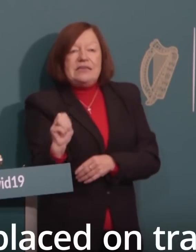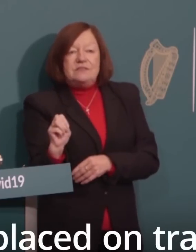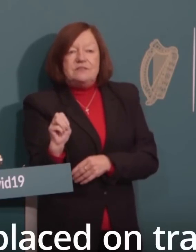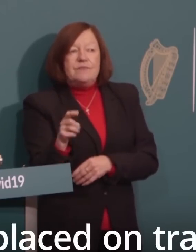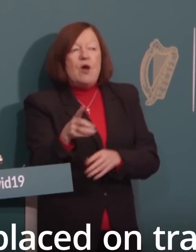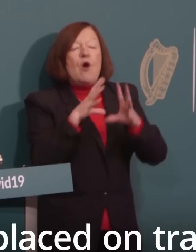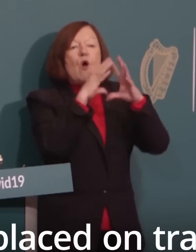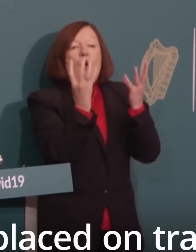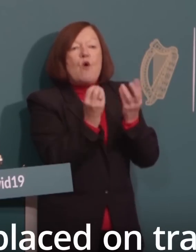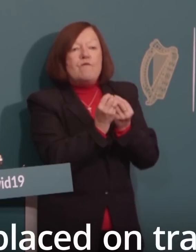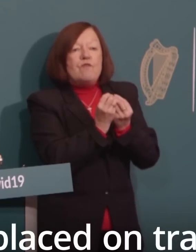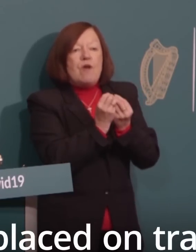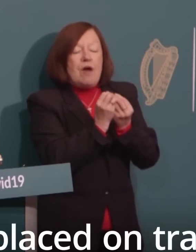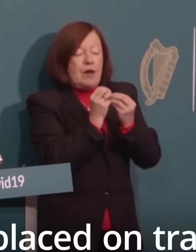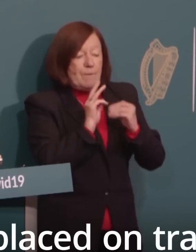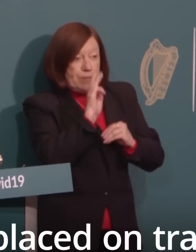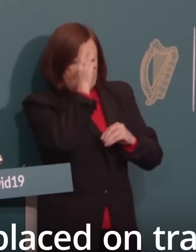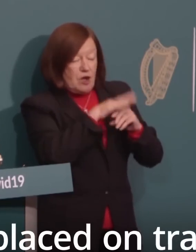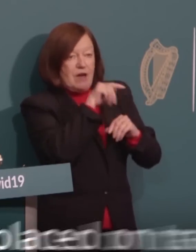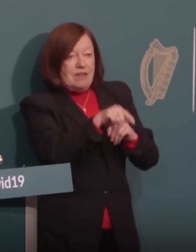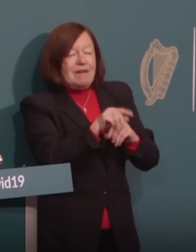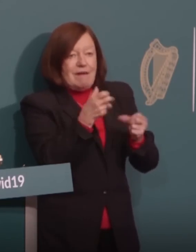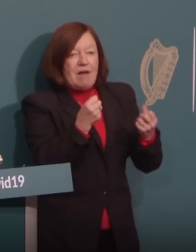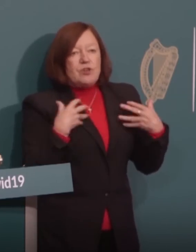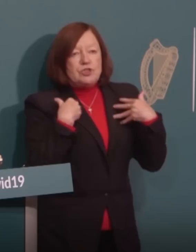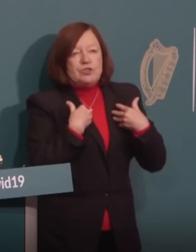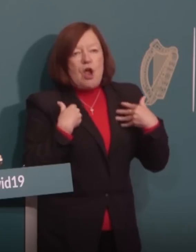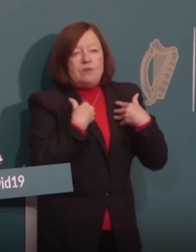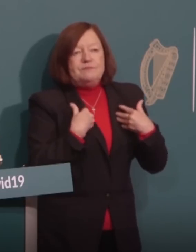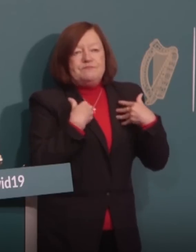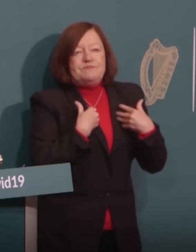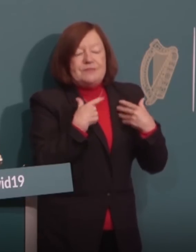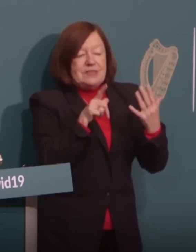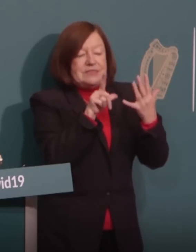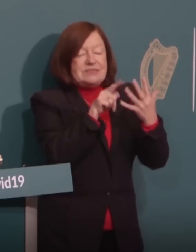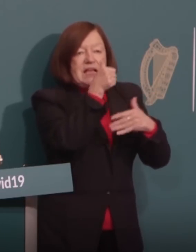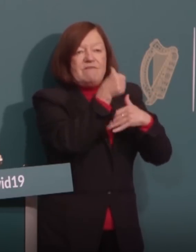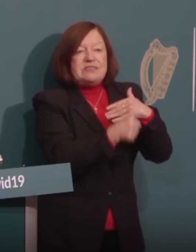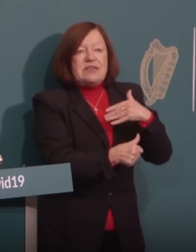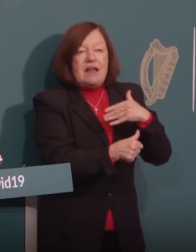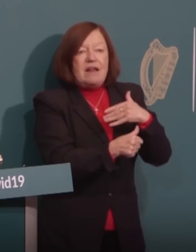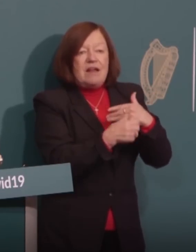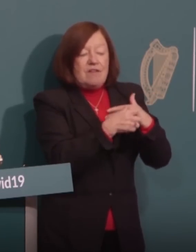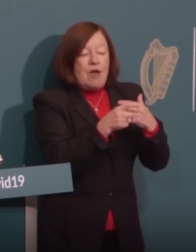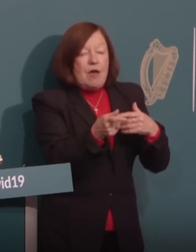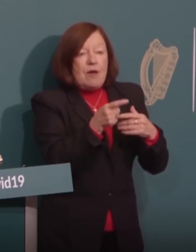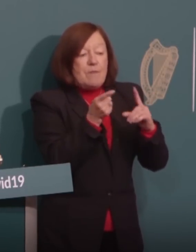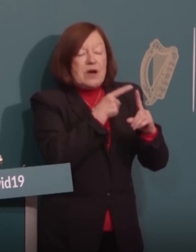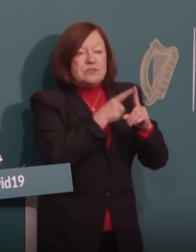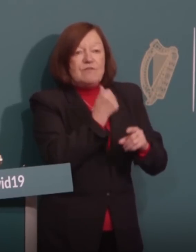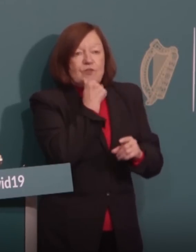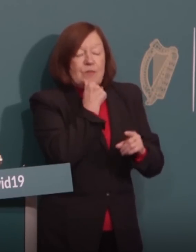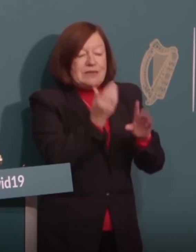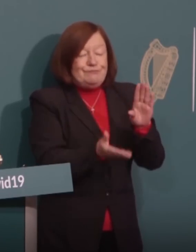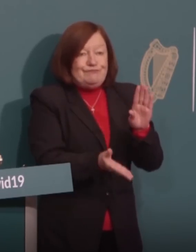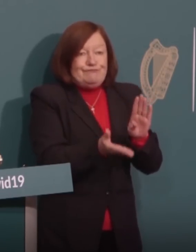The overall profile of the disease is of a concern. The seven-day average positivity rate has